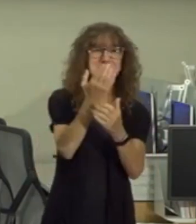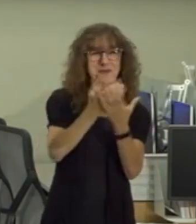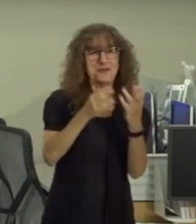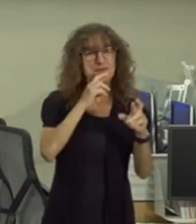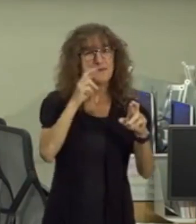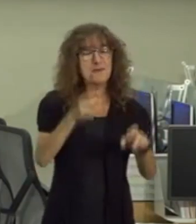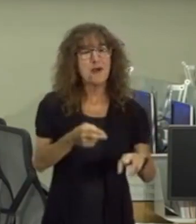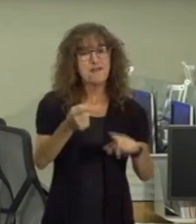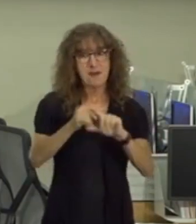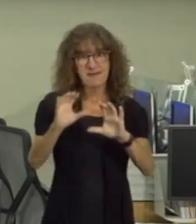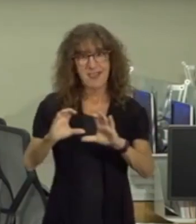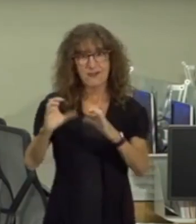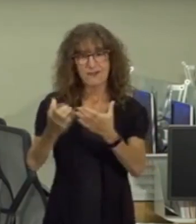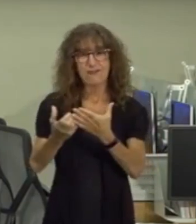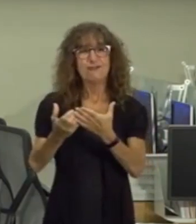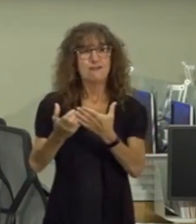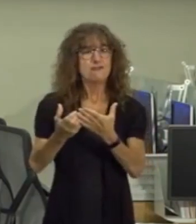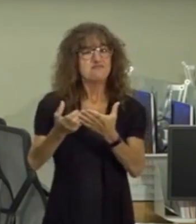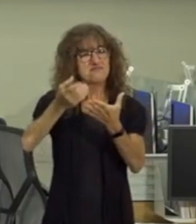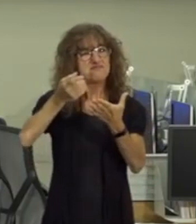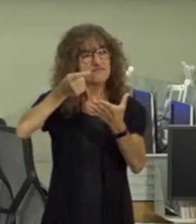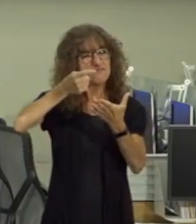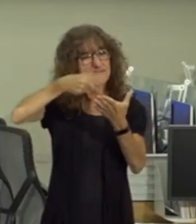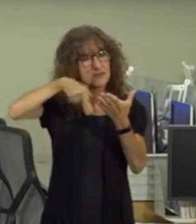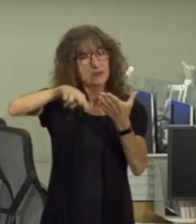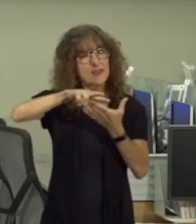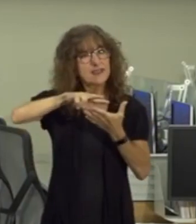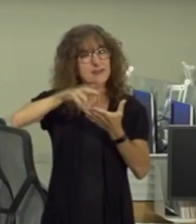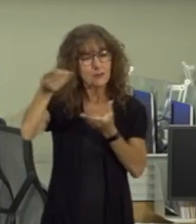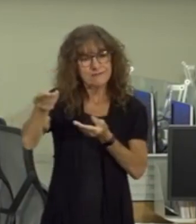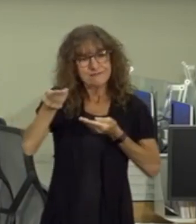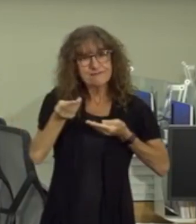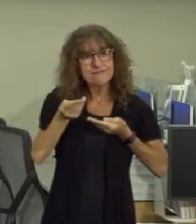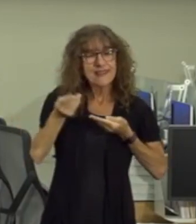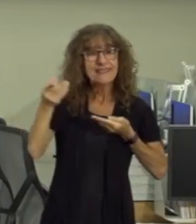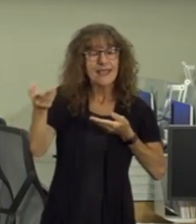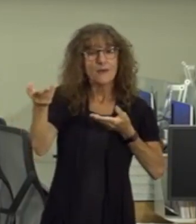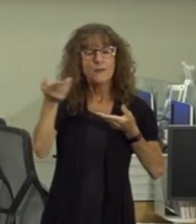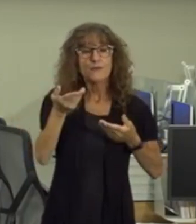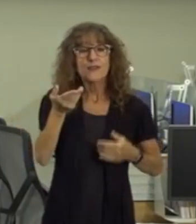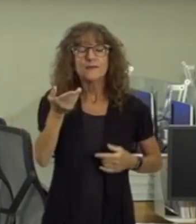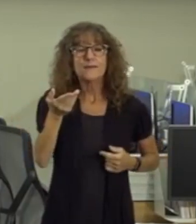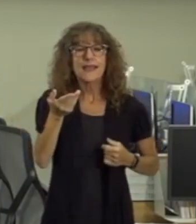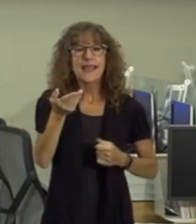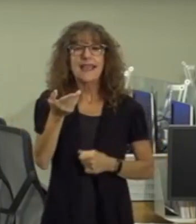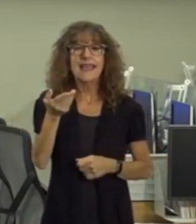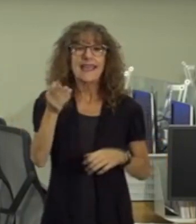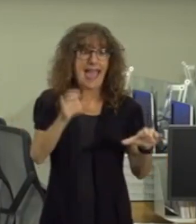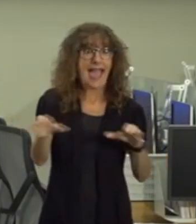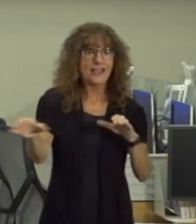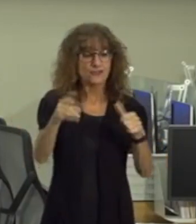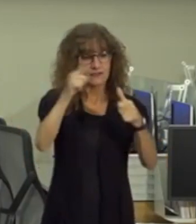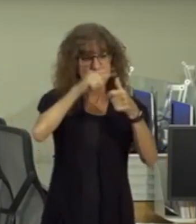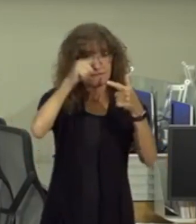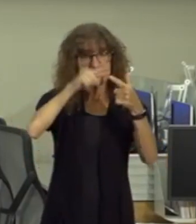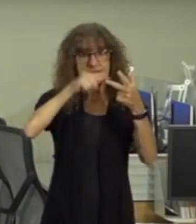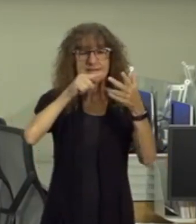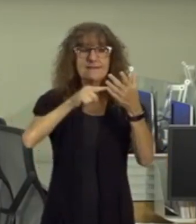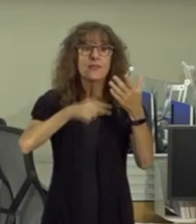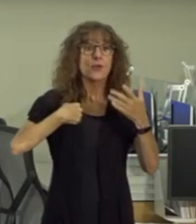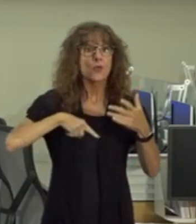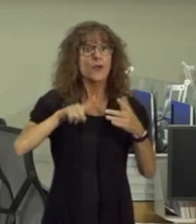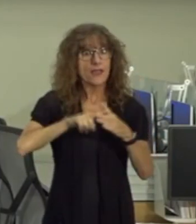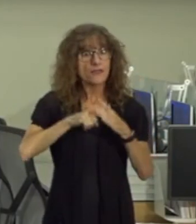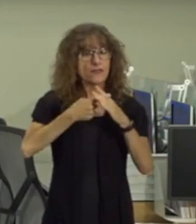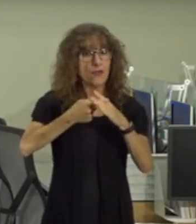of this report from this group within the next two weeks and they'll be bringing to me a round of actionable items that we can